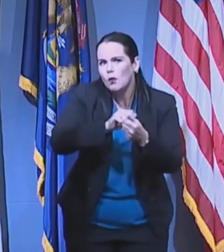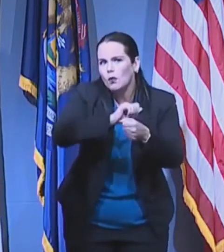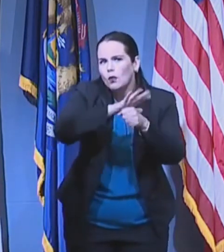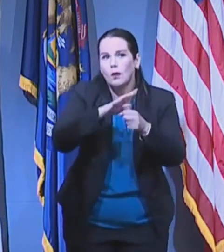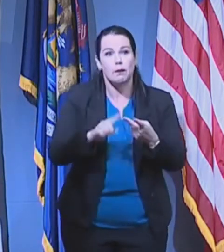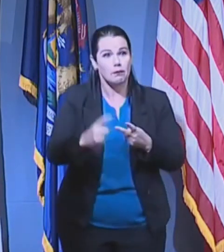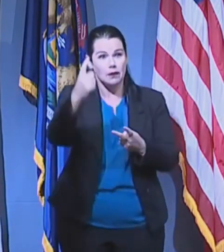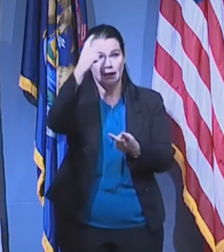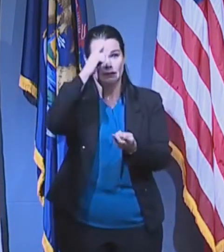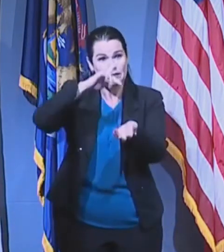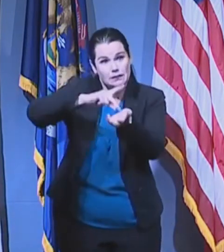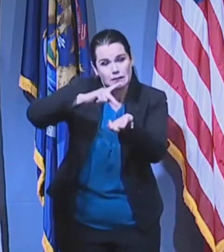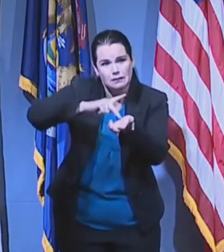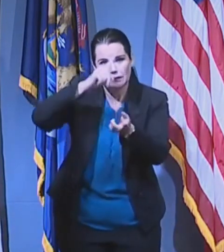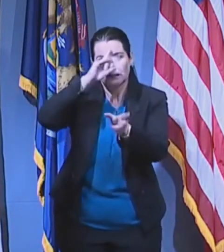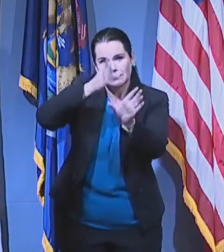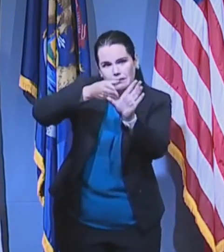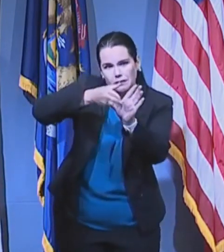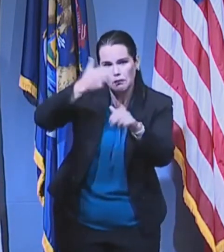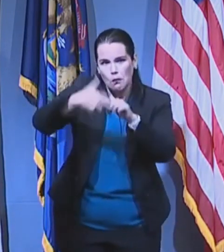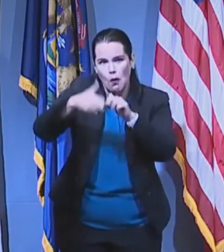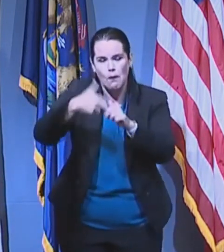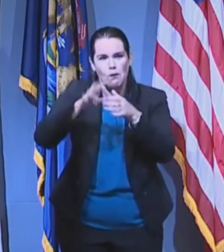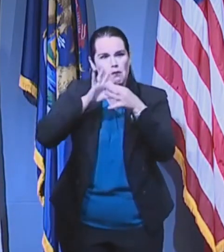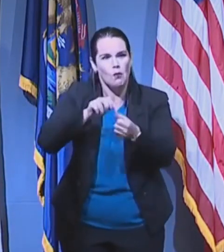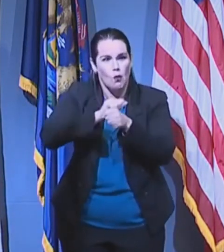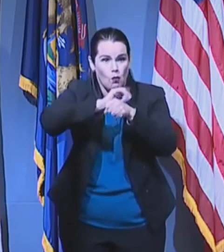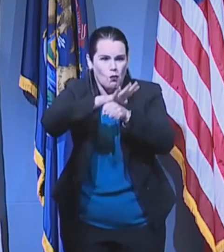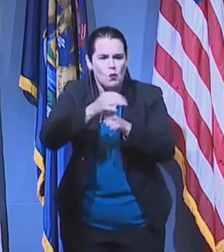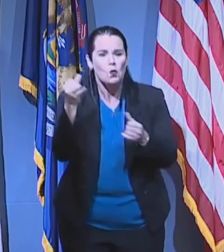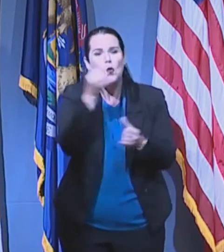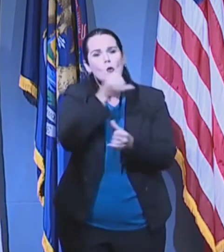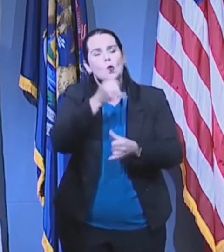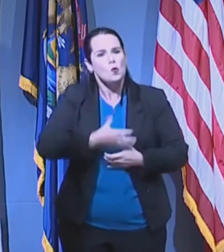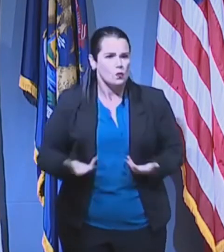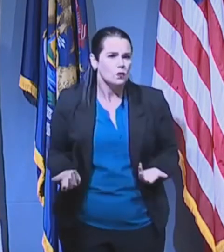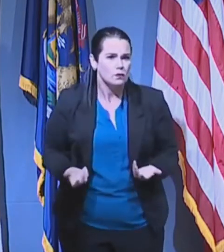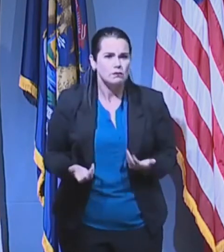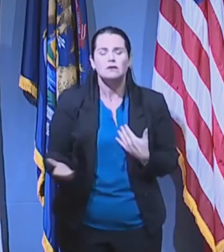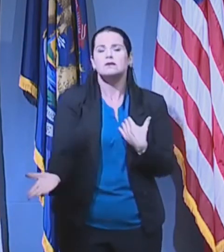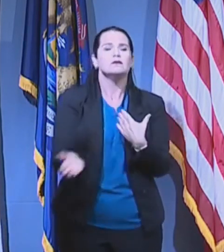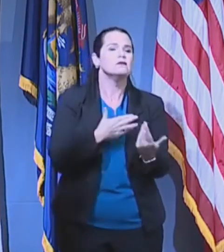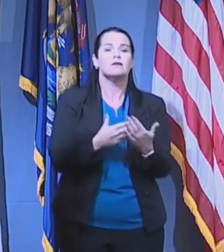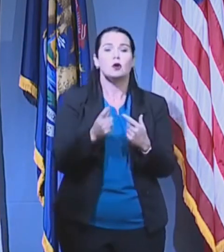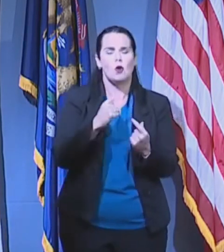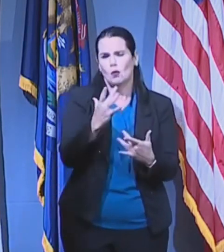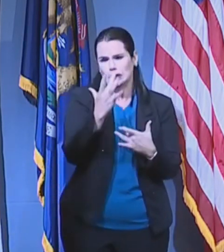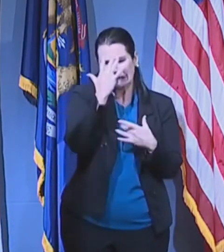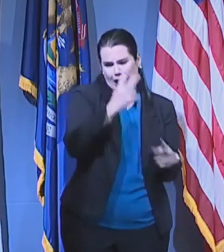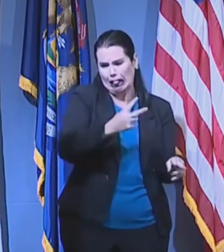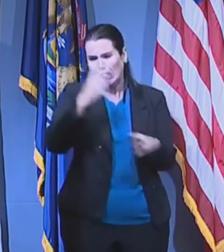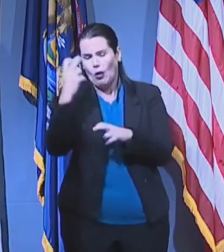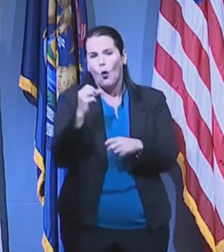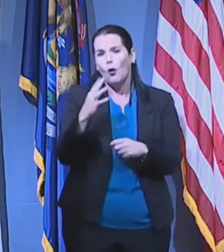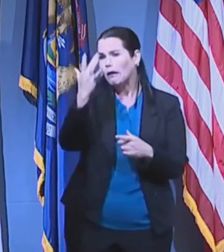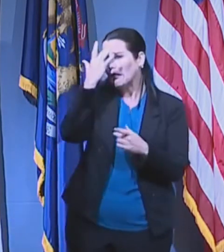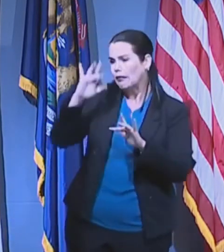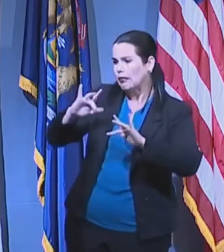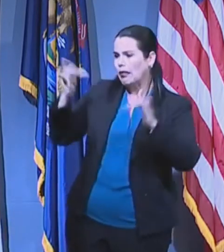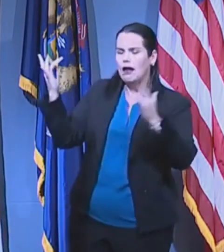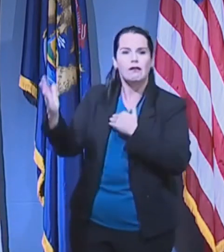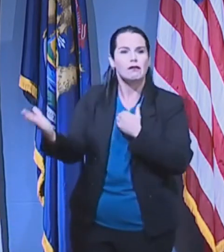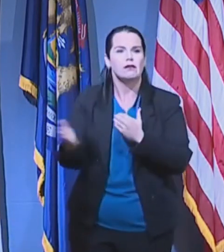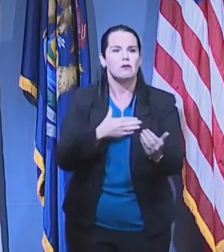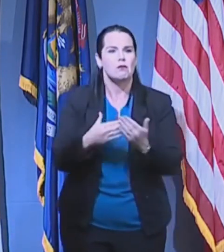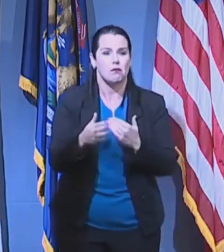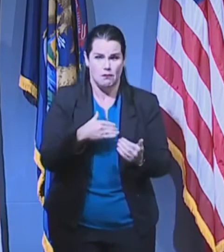challenges as a result of COVID-19 infection. And even if you don't get very ill from the disease, think about the people that